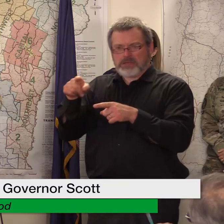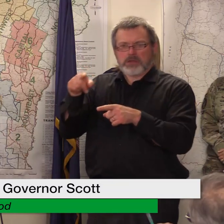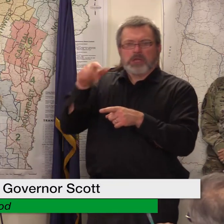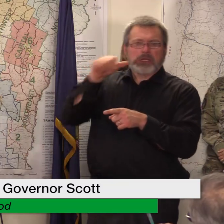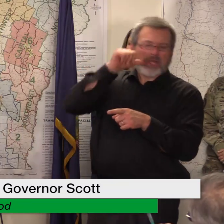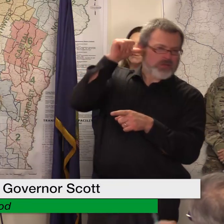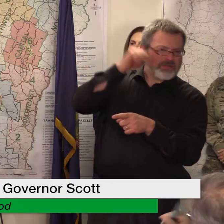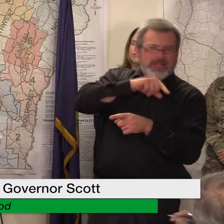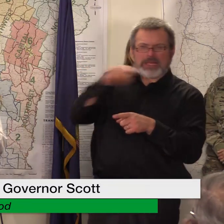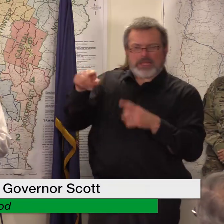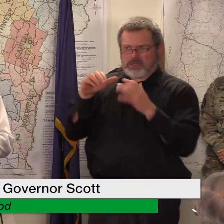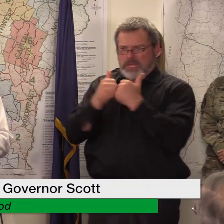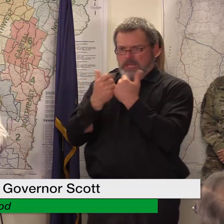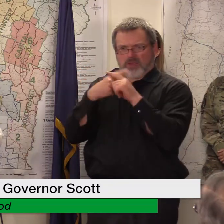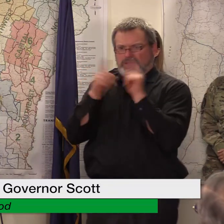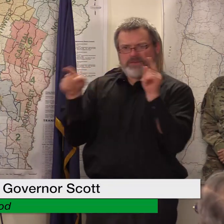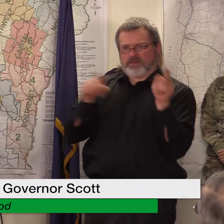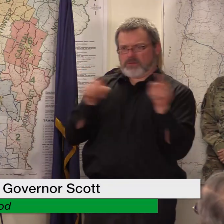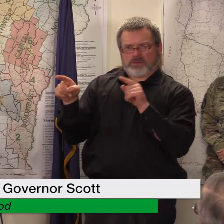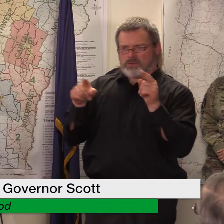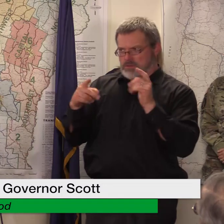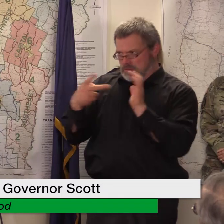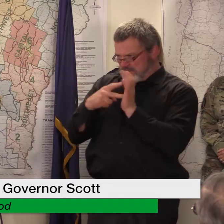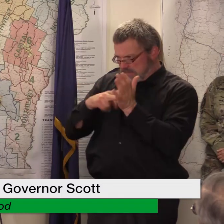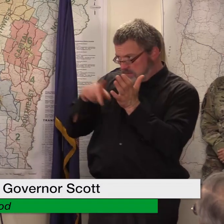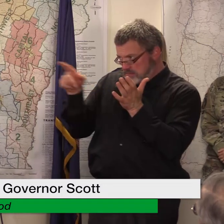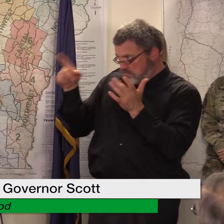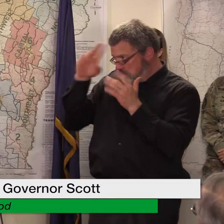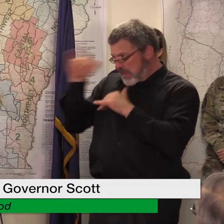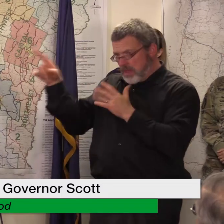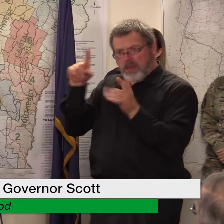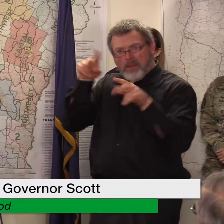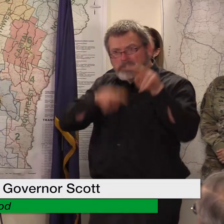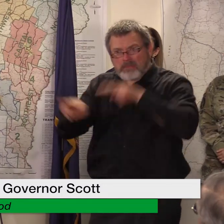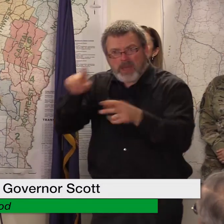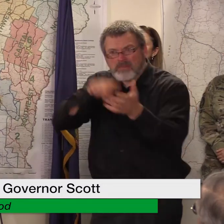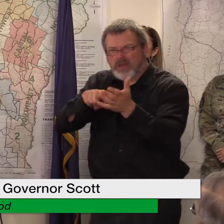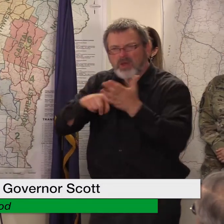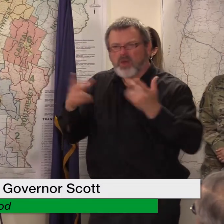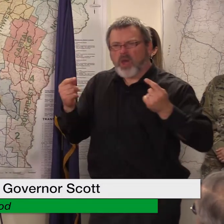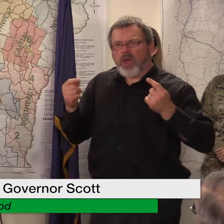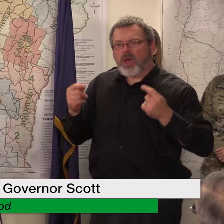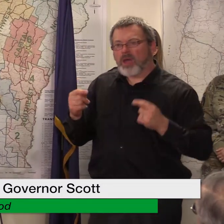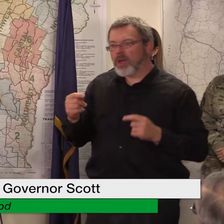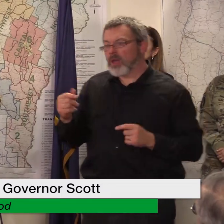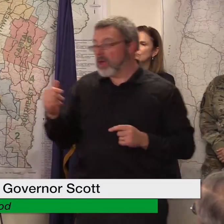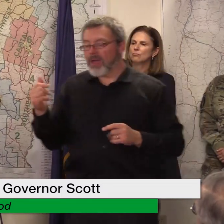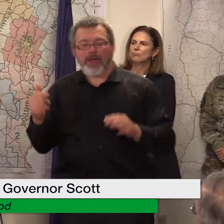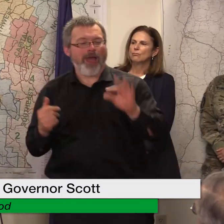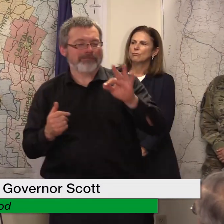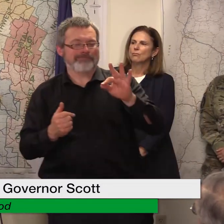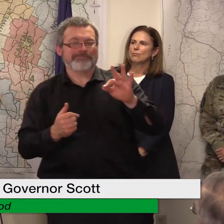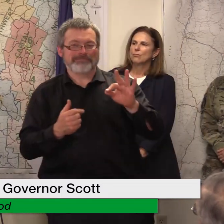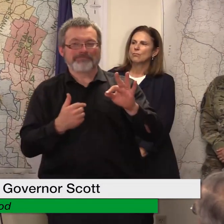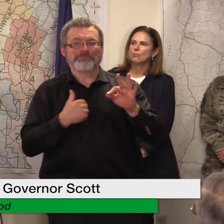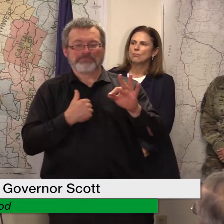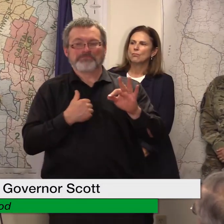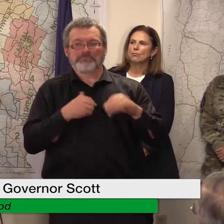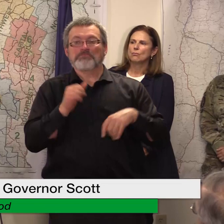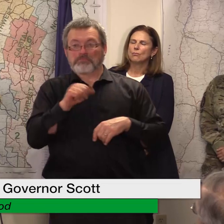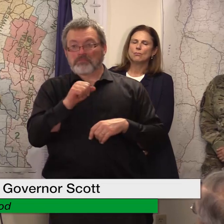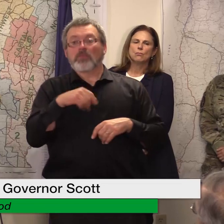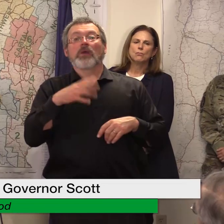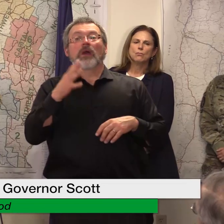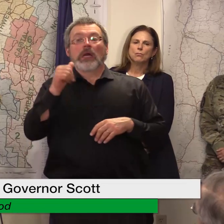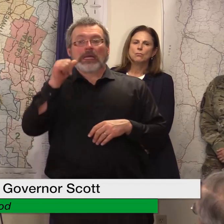inspections so that's a great question and thanks for trooping leading me to the answer um so bottom line front yesterday weren't they